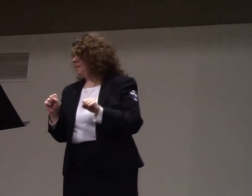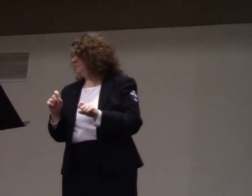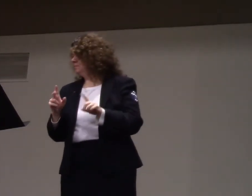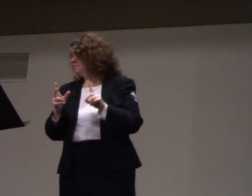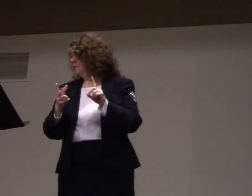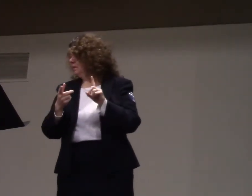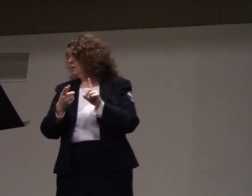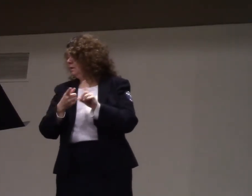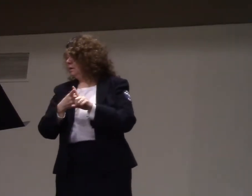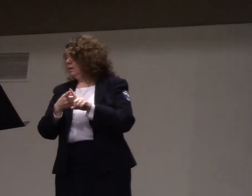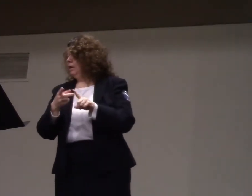the program.